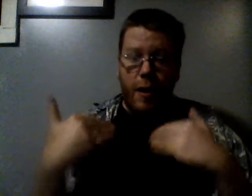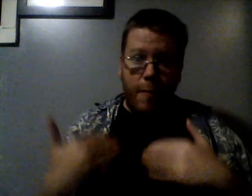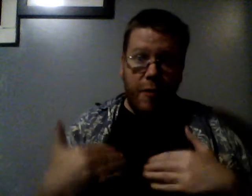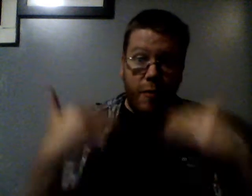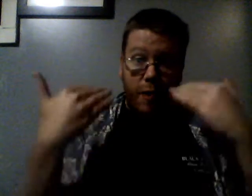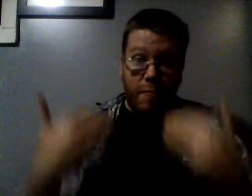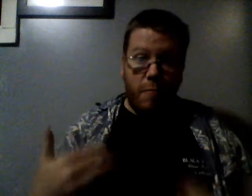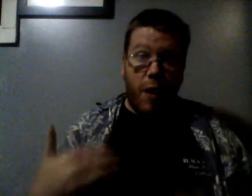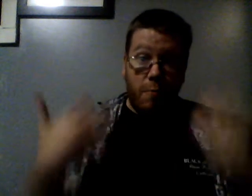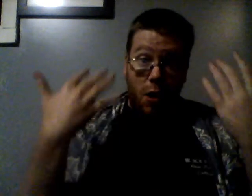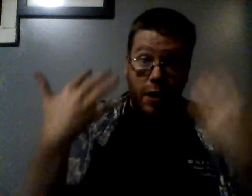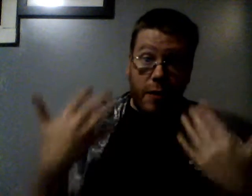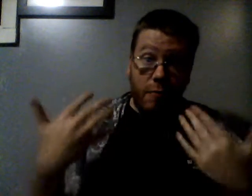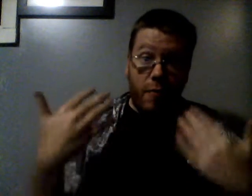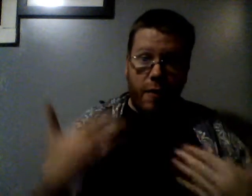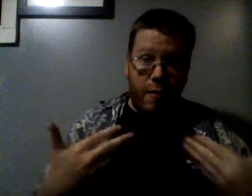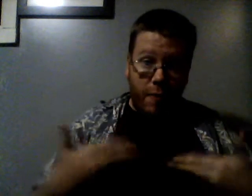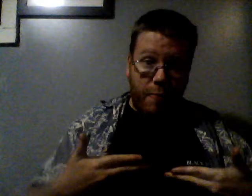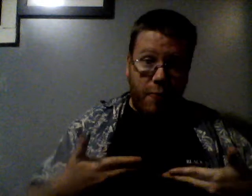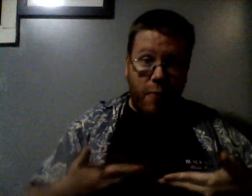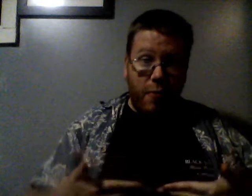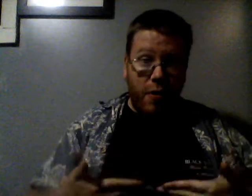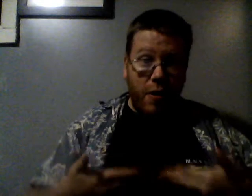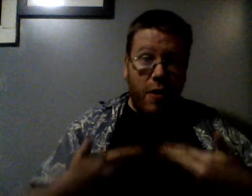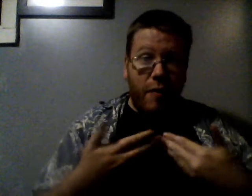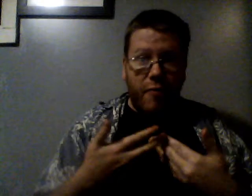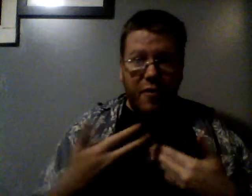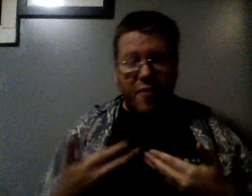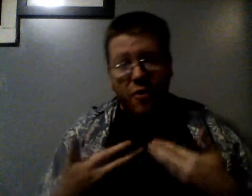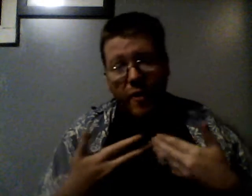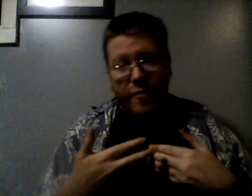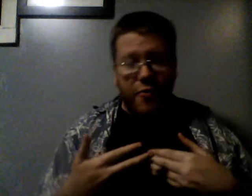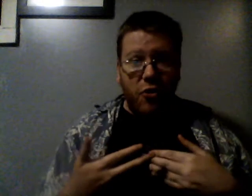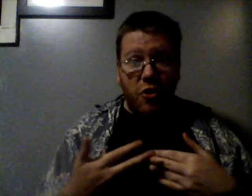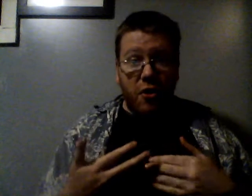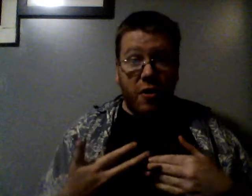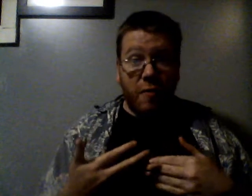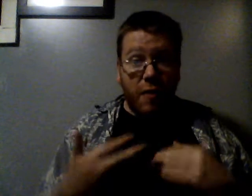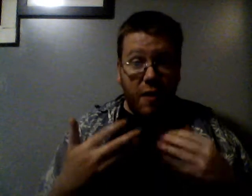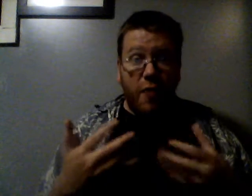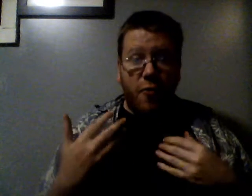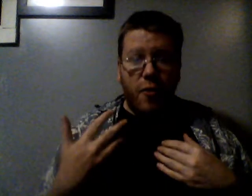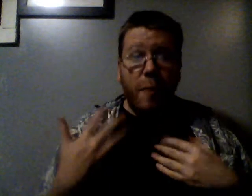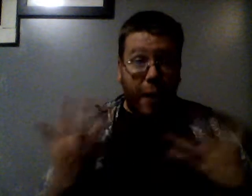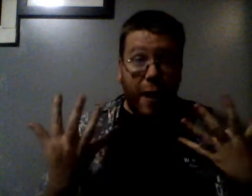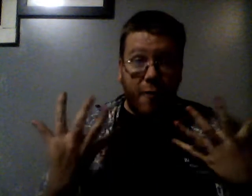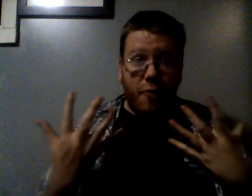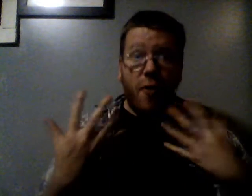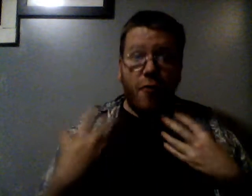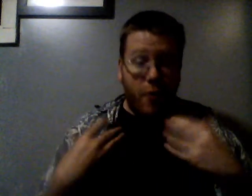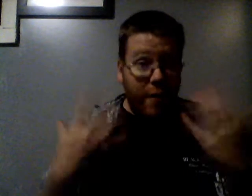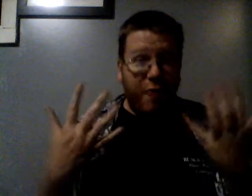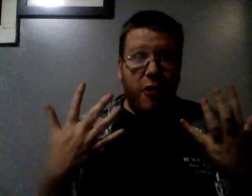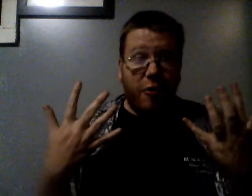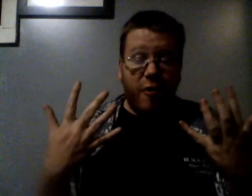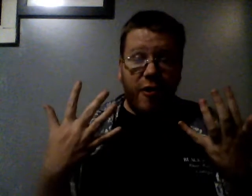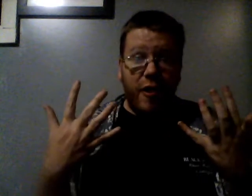body and feel it for a webcam for one of these videos, you see.